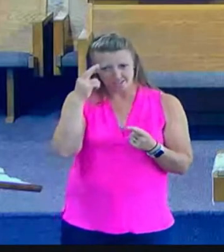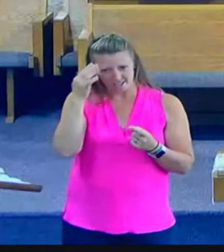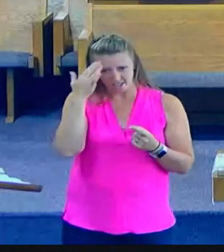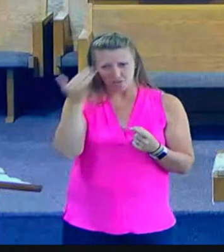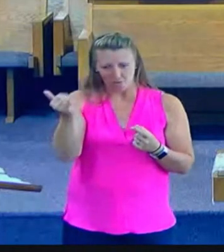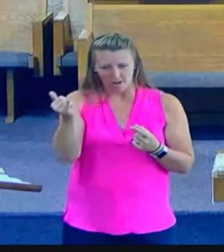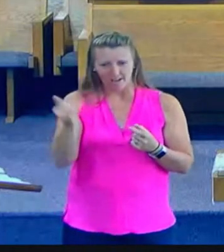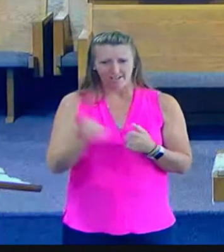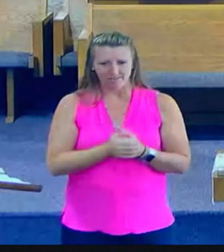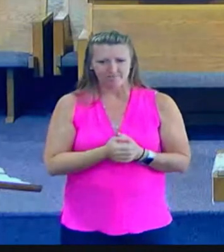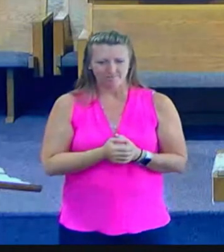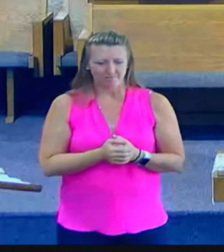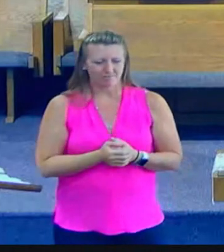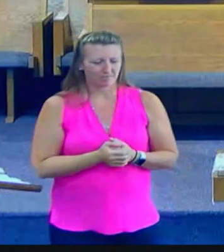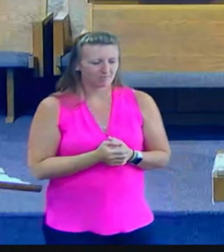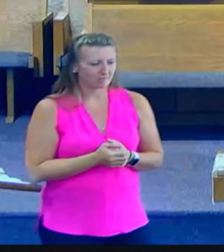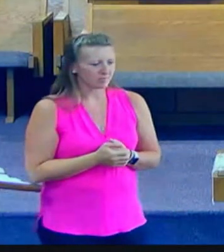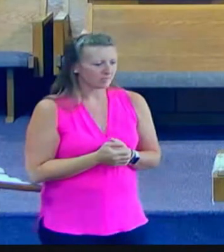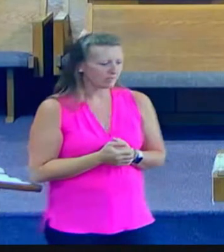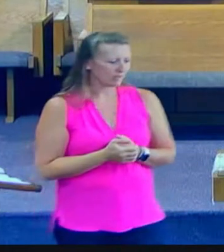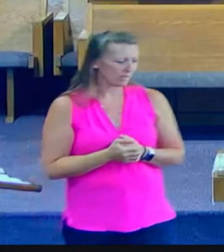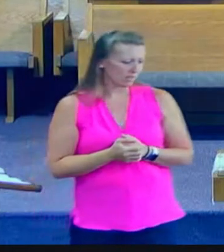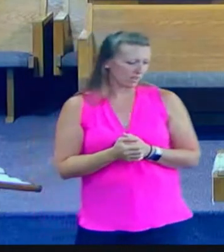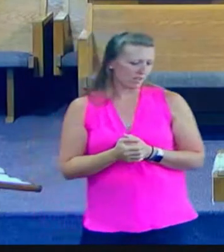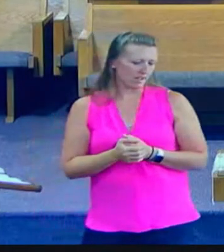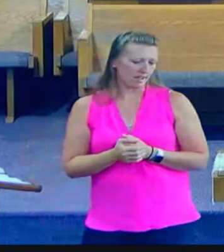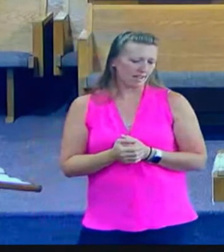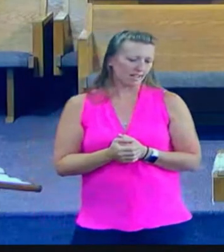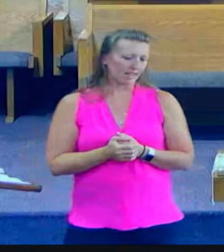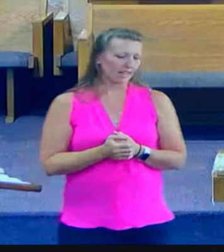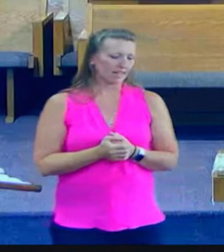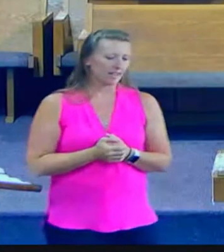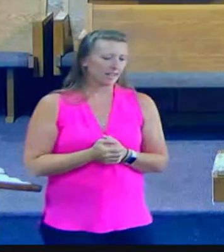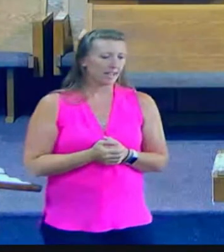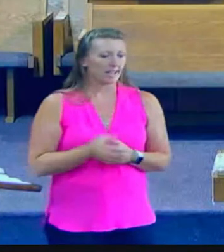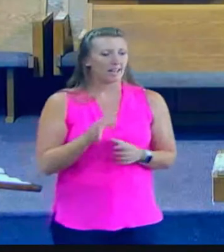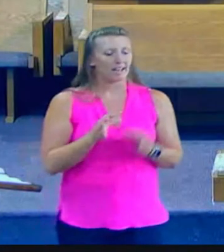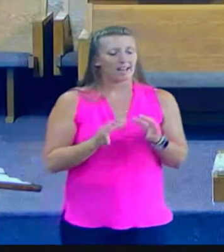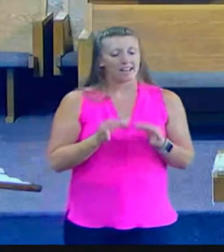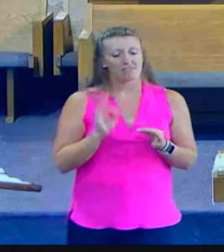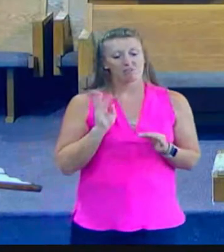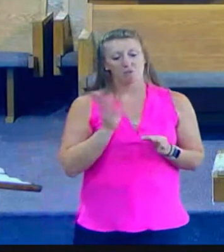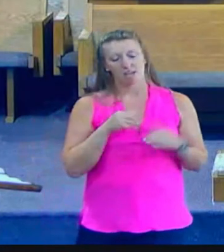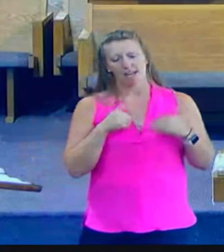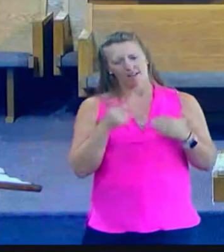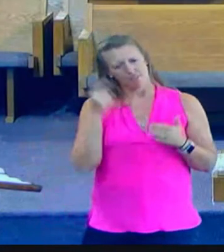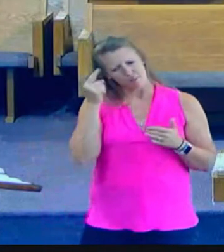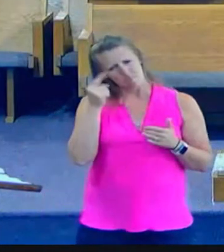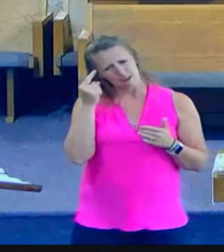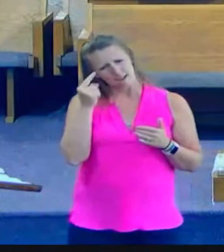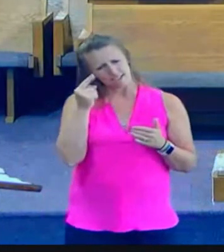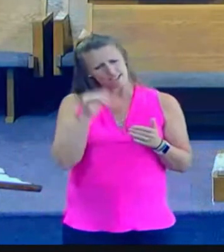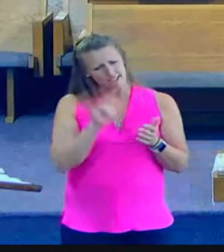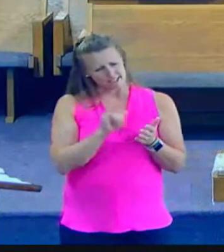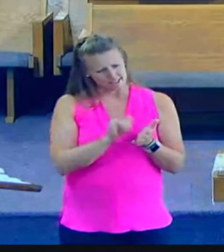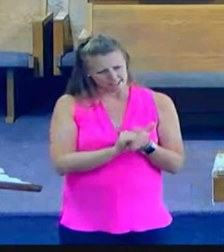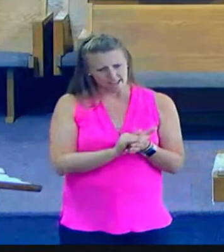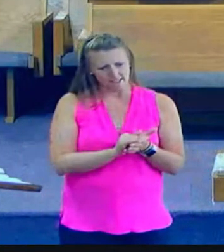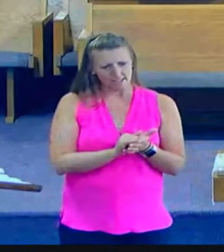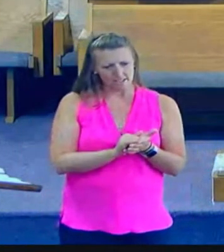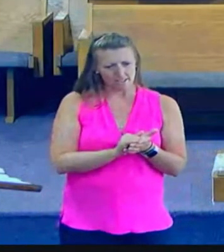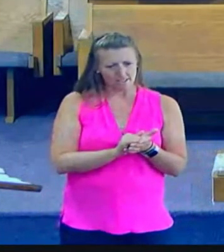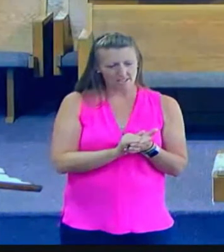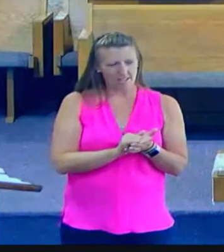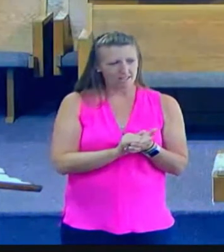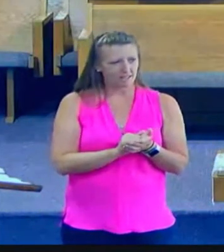but it is regulated by God's will. If you have a mechanical mind here, like many of you